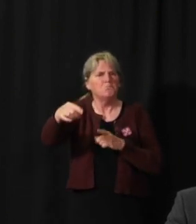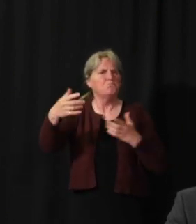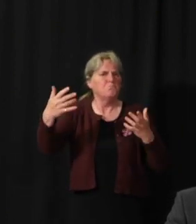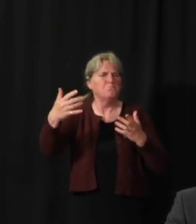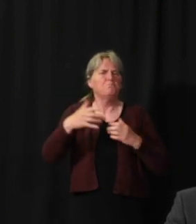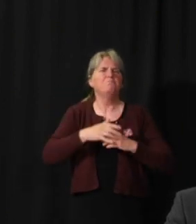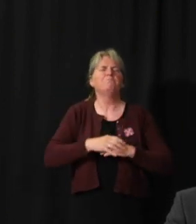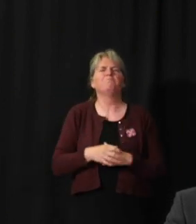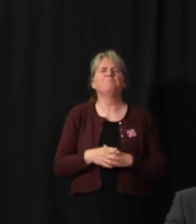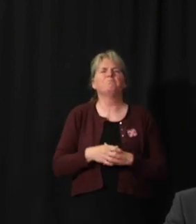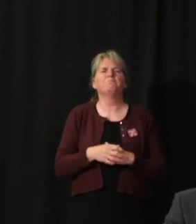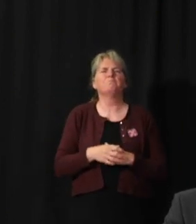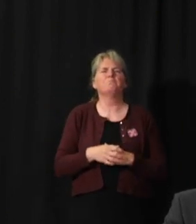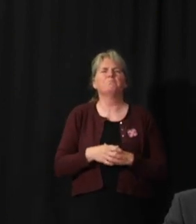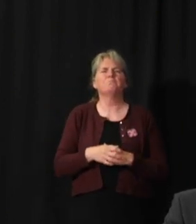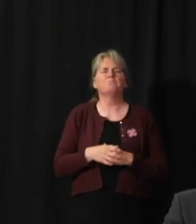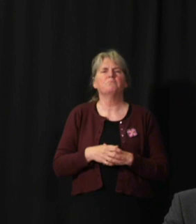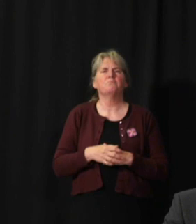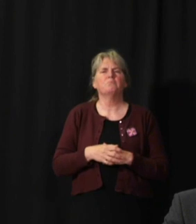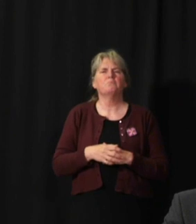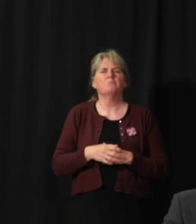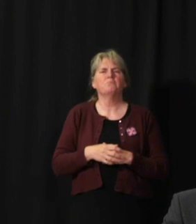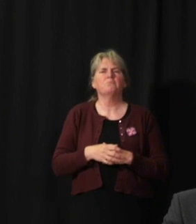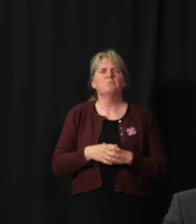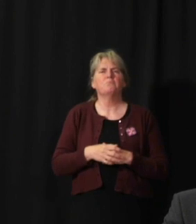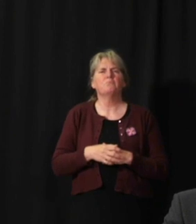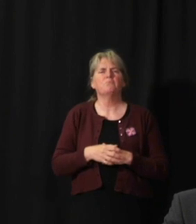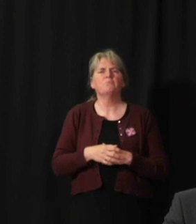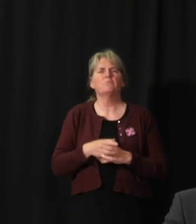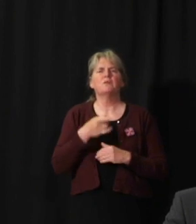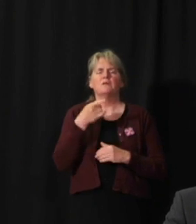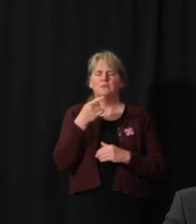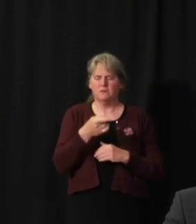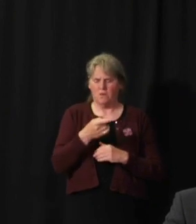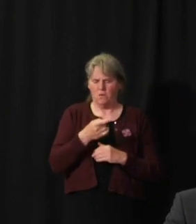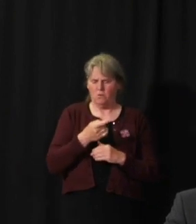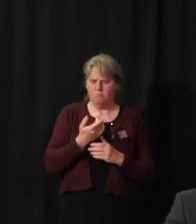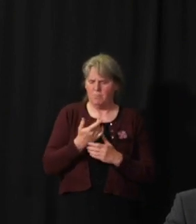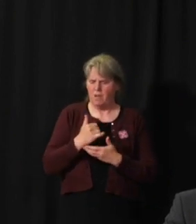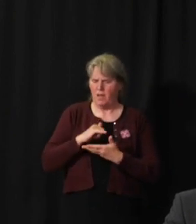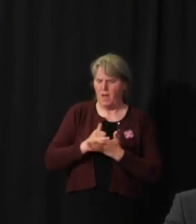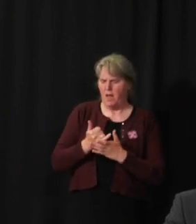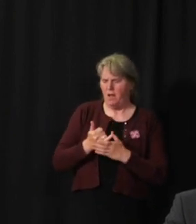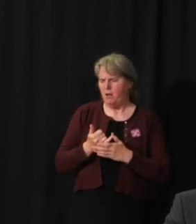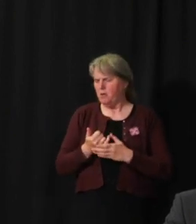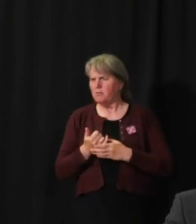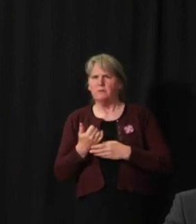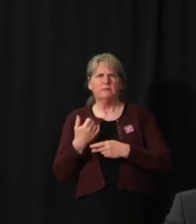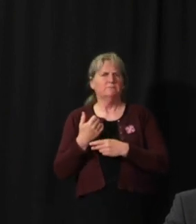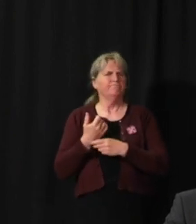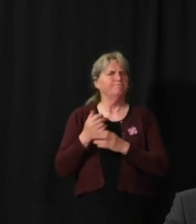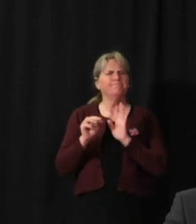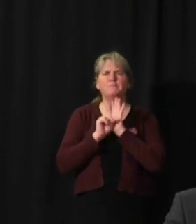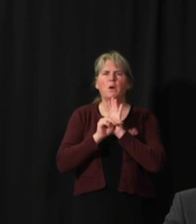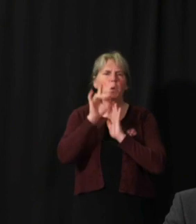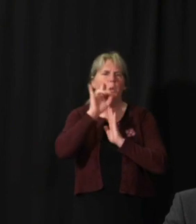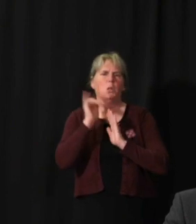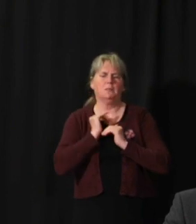In terms of the building process, modeling starts with